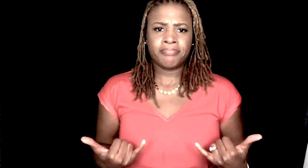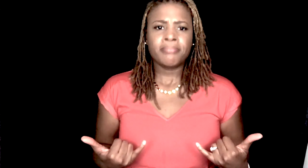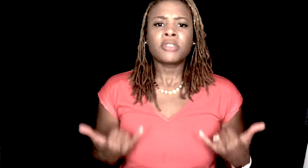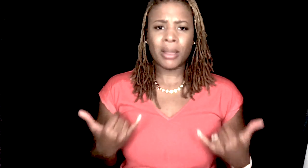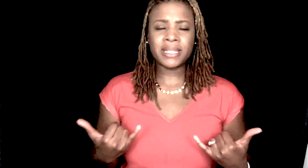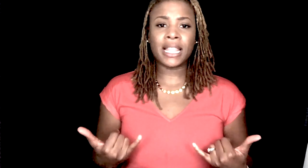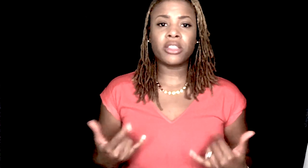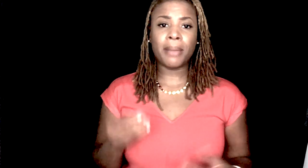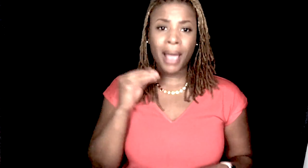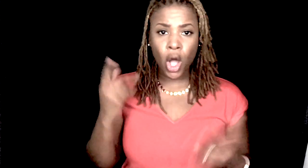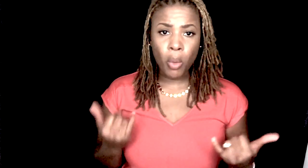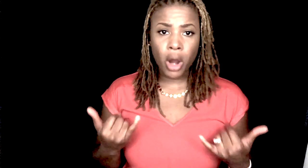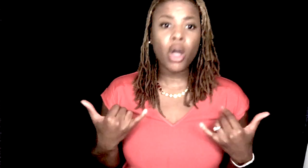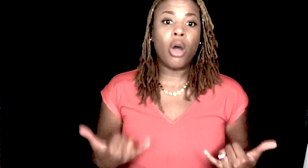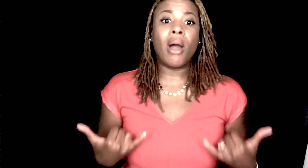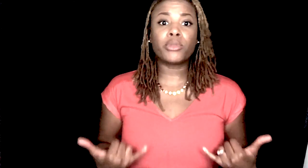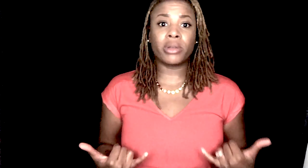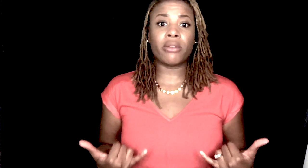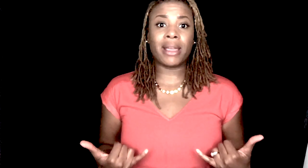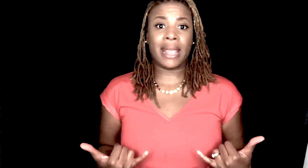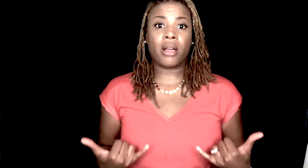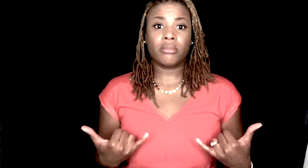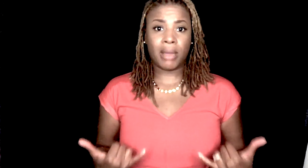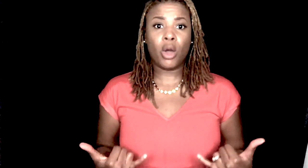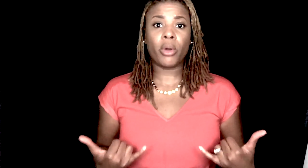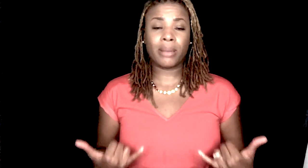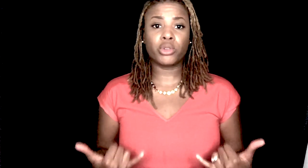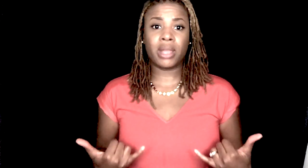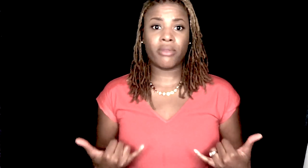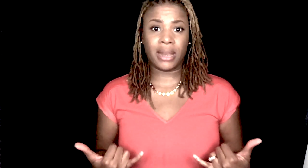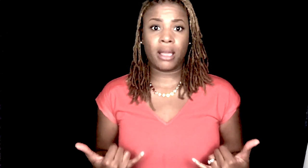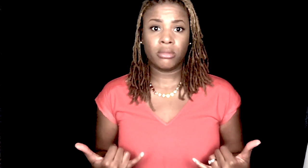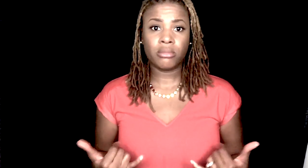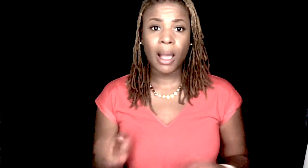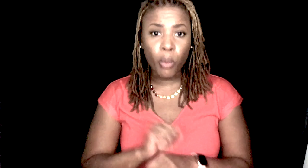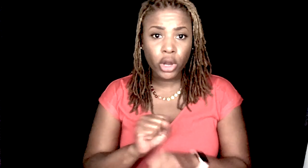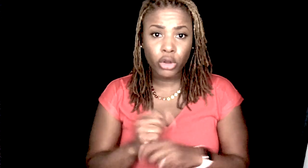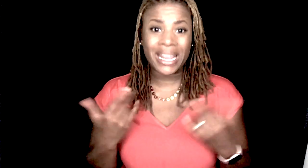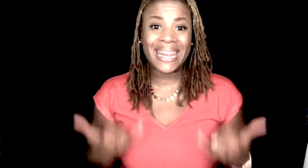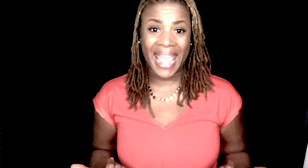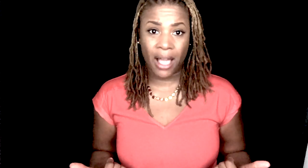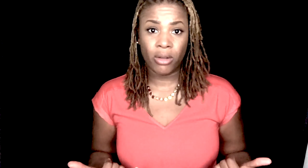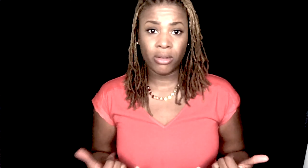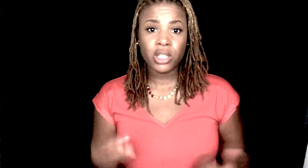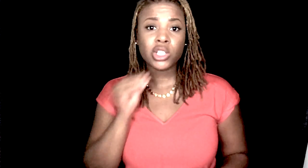So, I'm telling you that my homework. Oh, I'm doing it right now. My homework. I'm doing it right now. I'm working on it now. So,